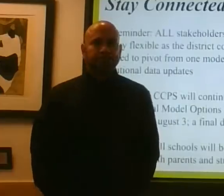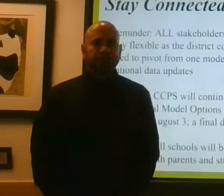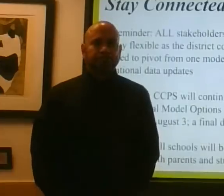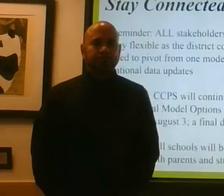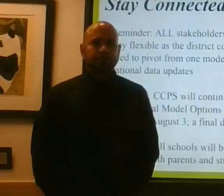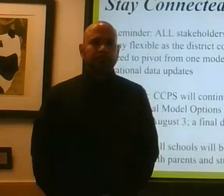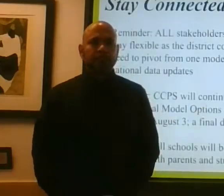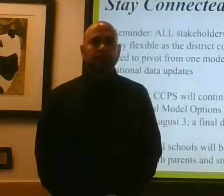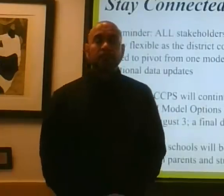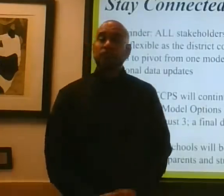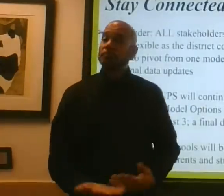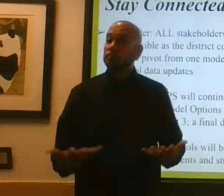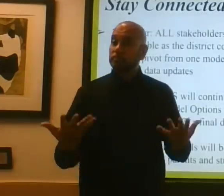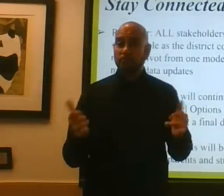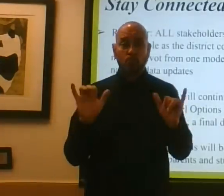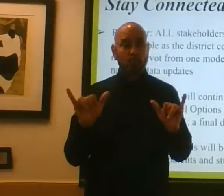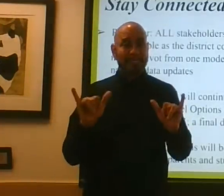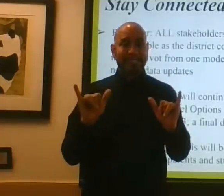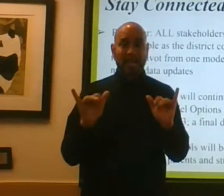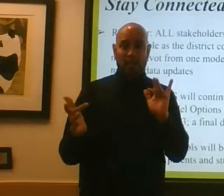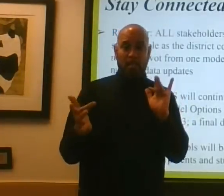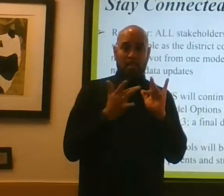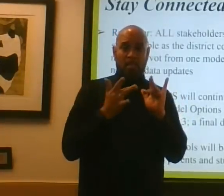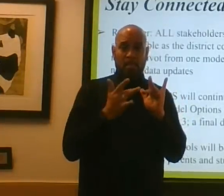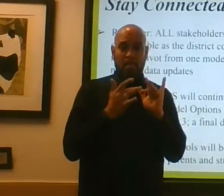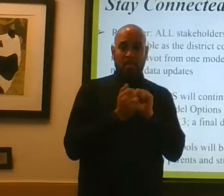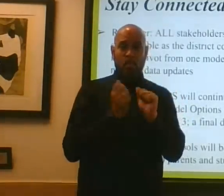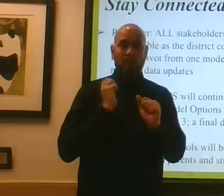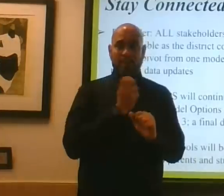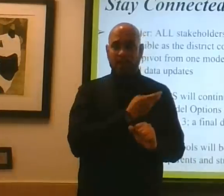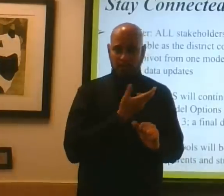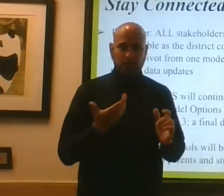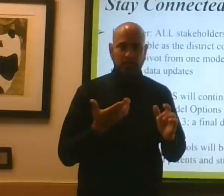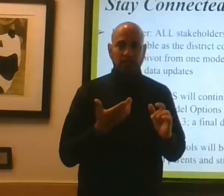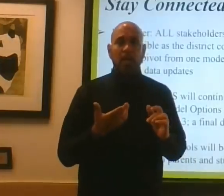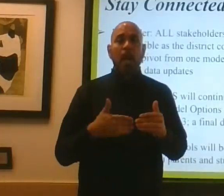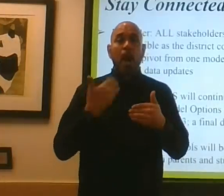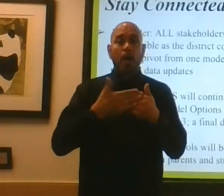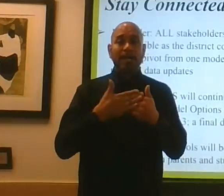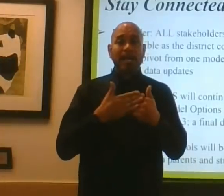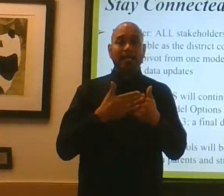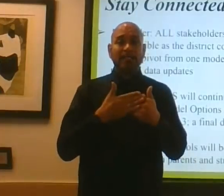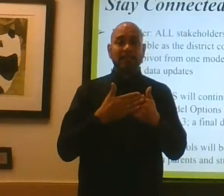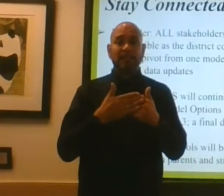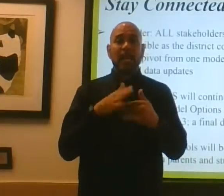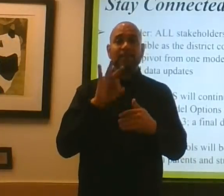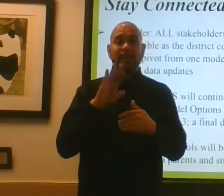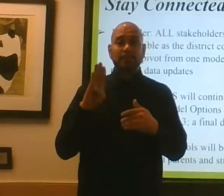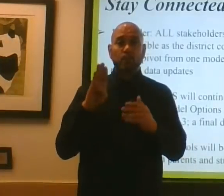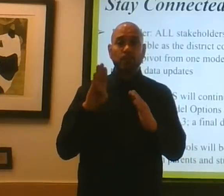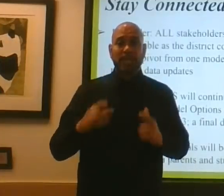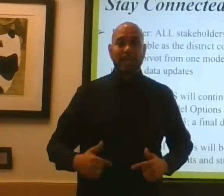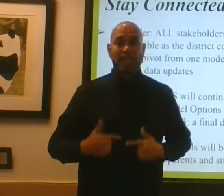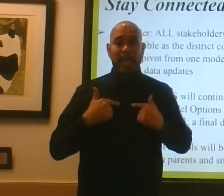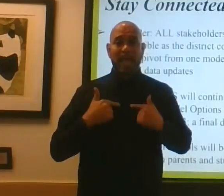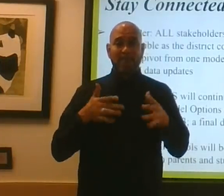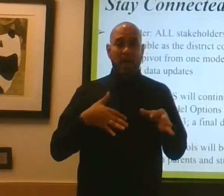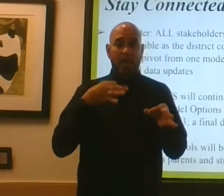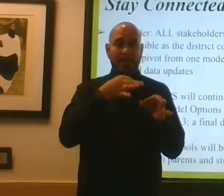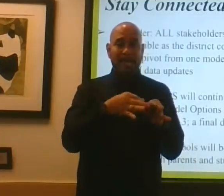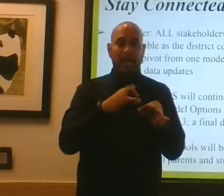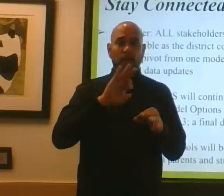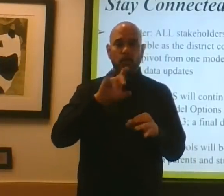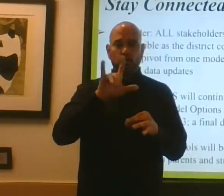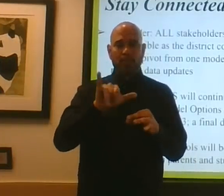Stay connected. Stay connected. Our next Facebook Live update will be July 28th